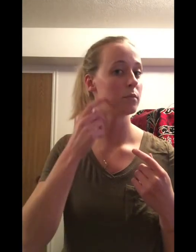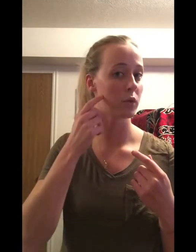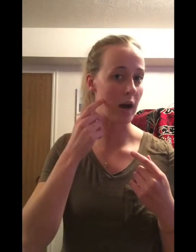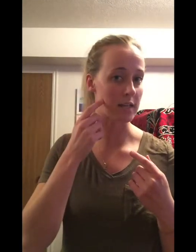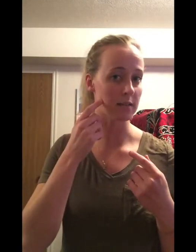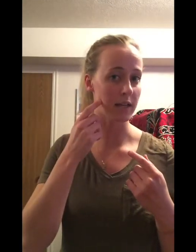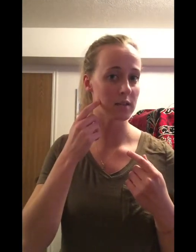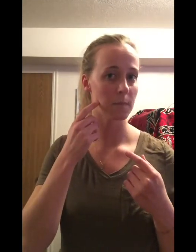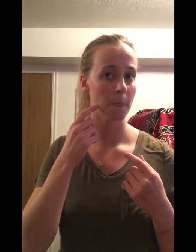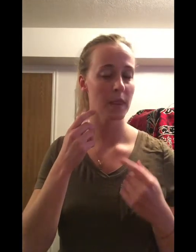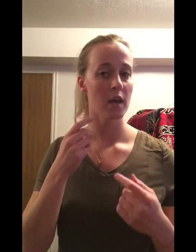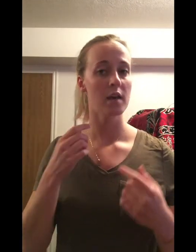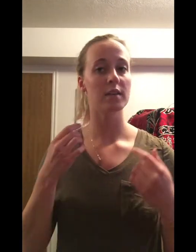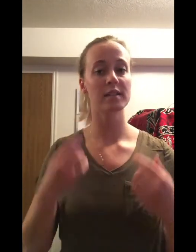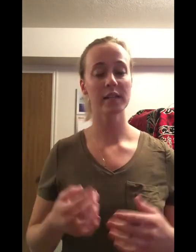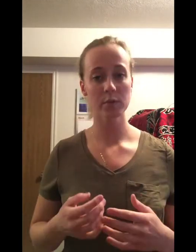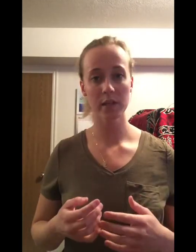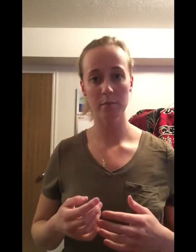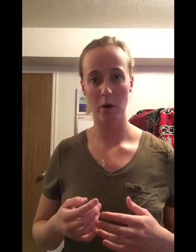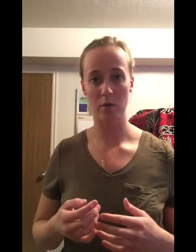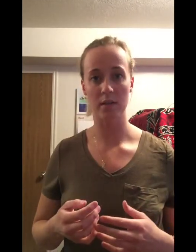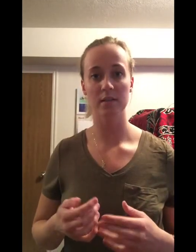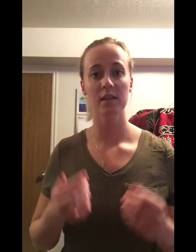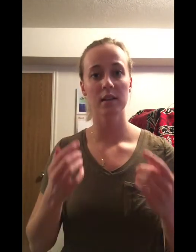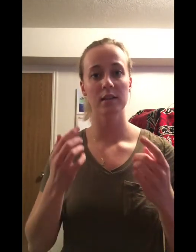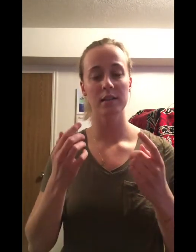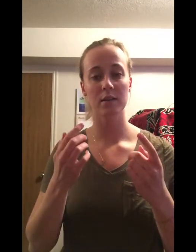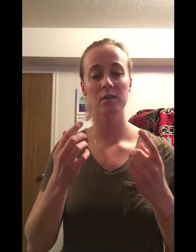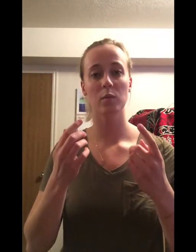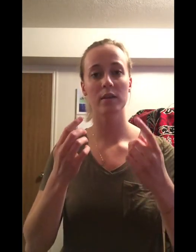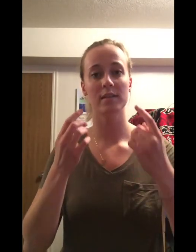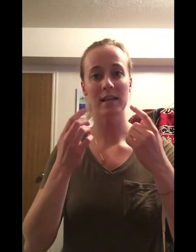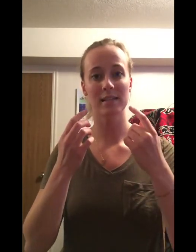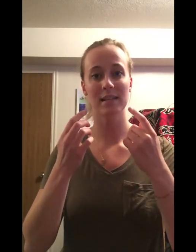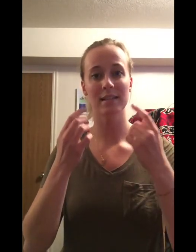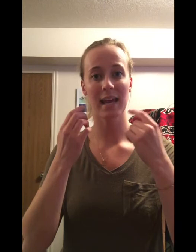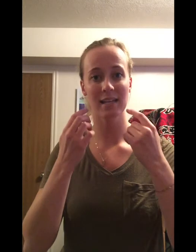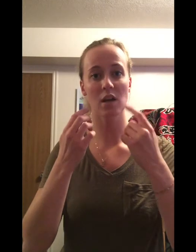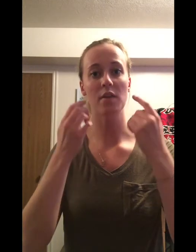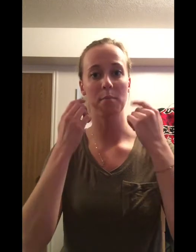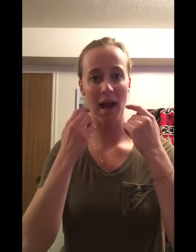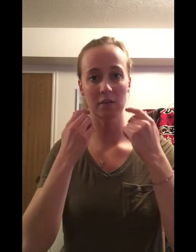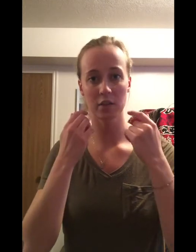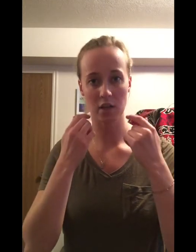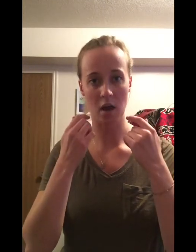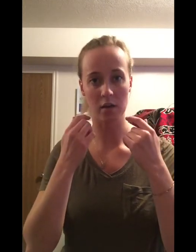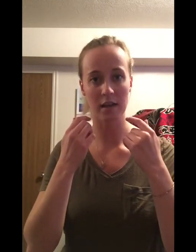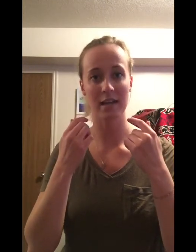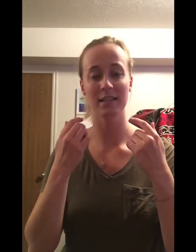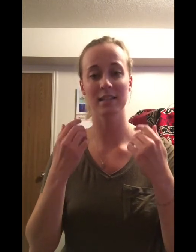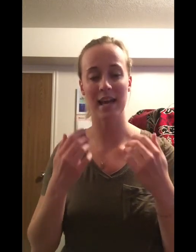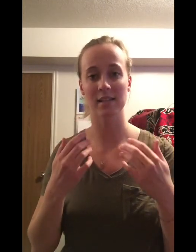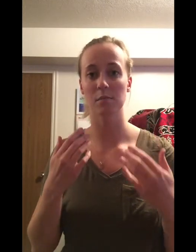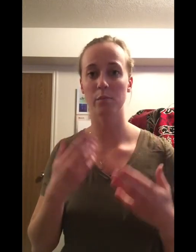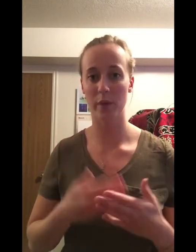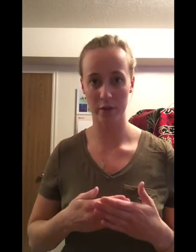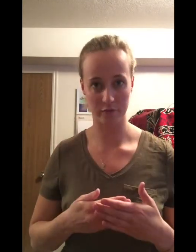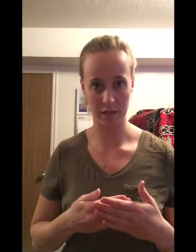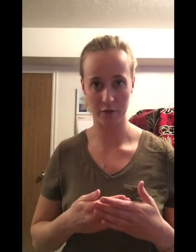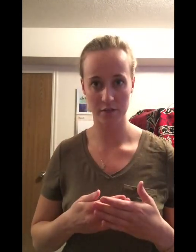parotid gland. The sensory component deals with sensing taste on the back of your tongue, and it detects bitter flavors.